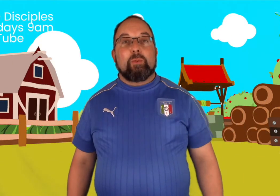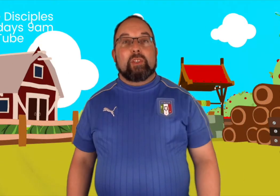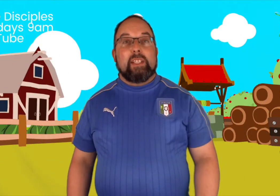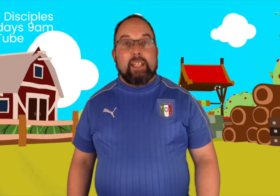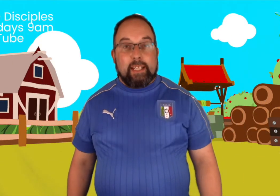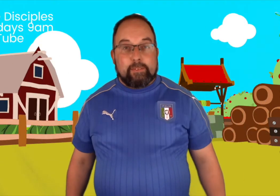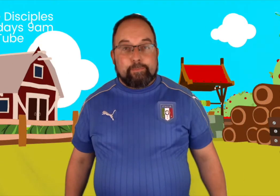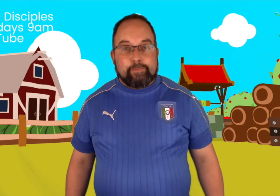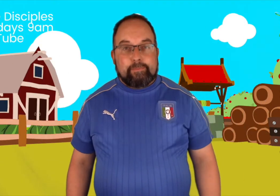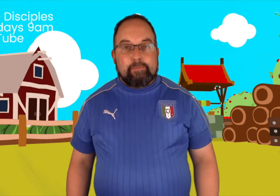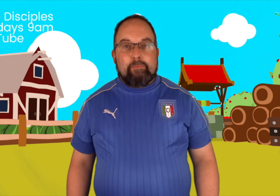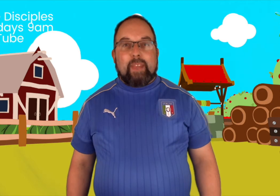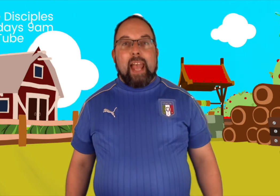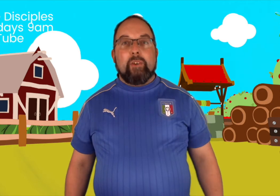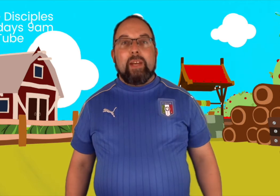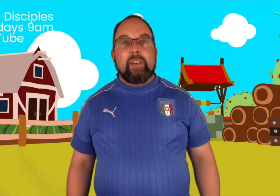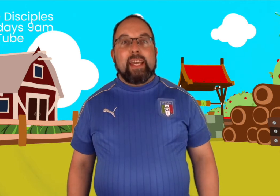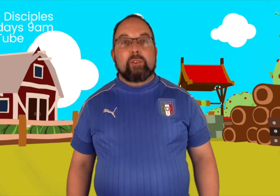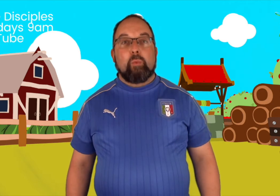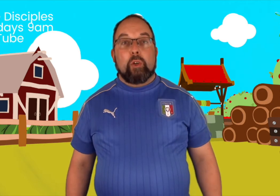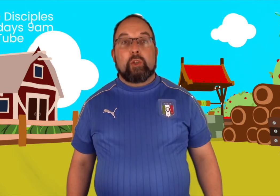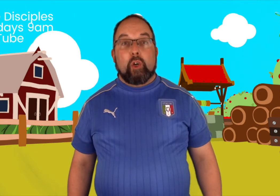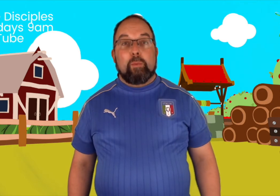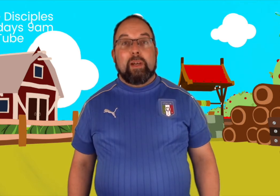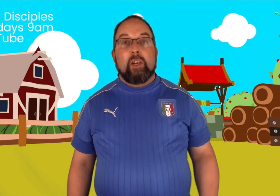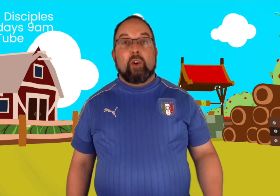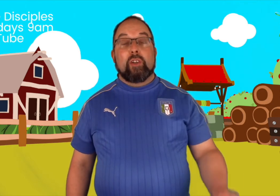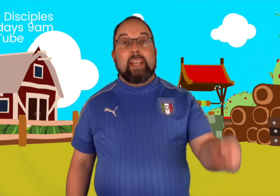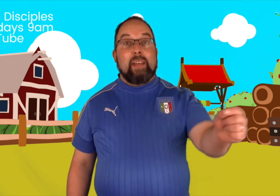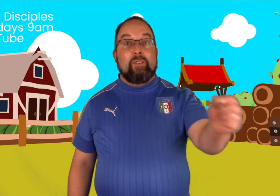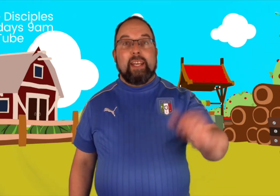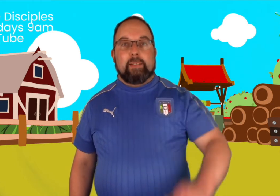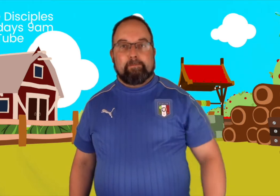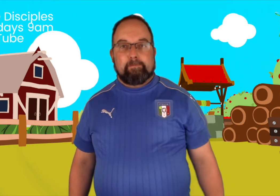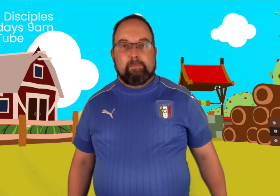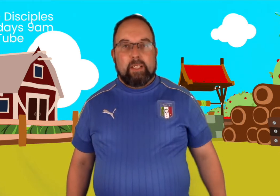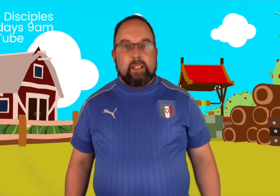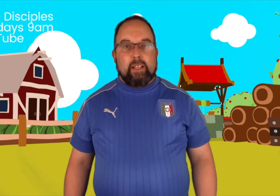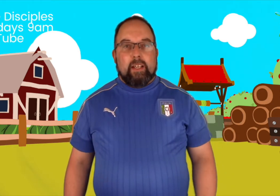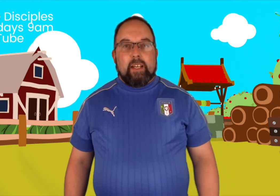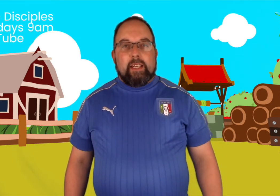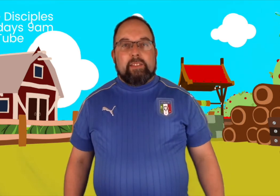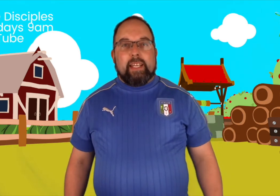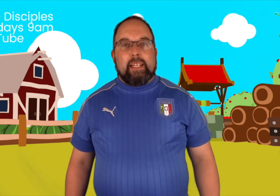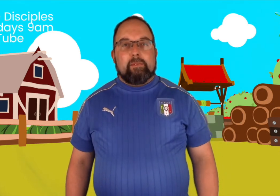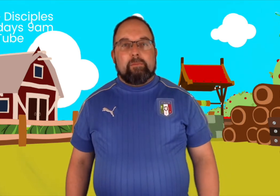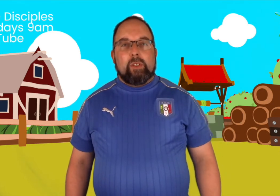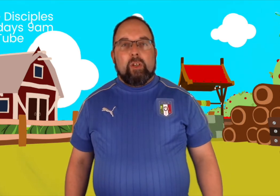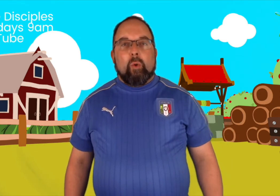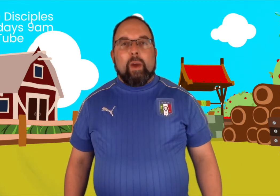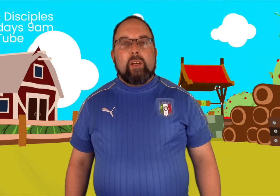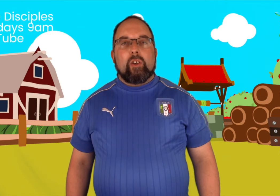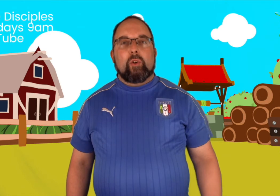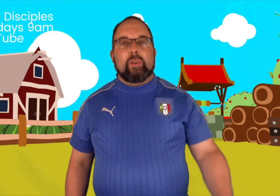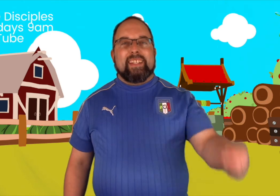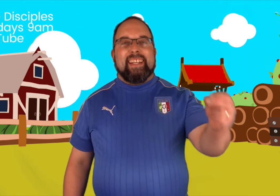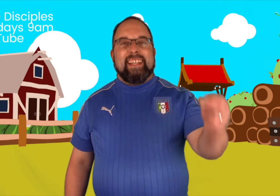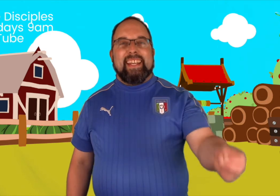she did. And you'll never guess what job God gave Leah. You see, when God looked at Leah,